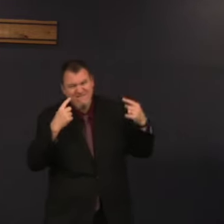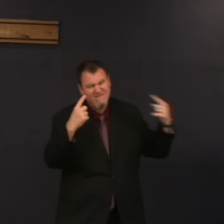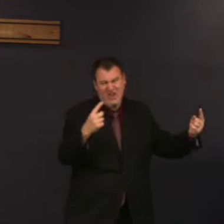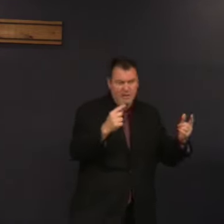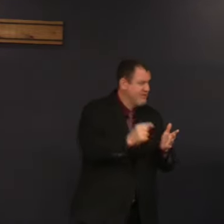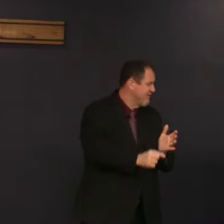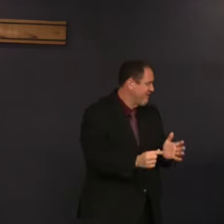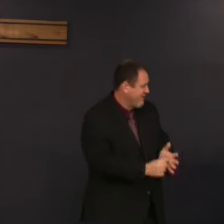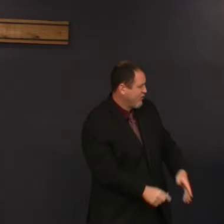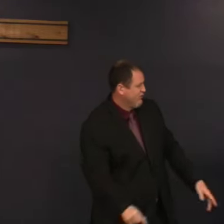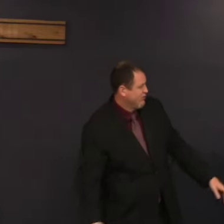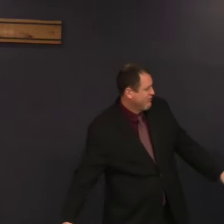Yahweh, Ra'ah, the shepherd.